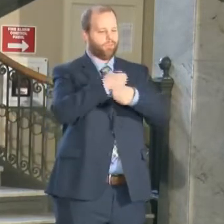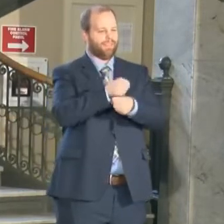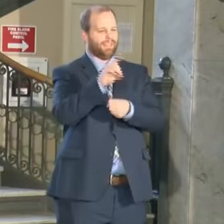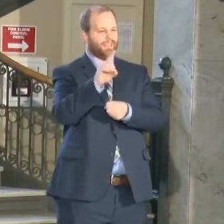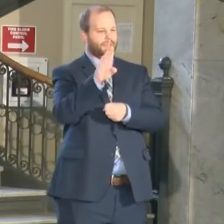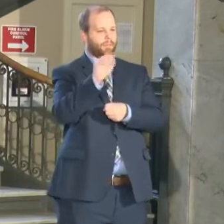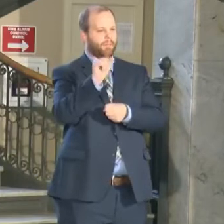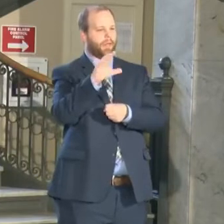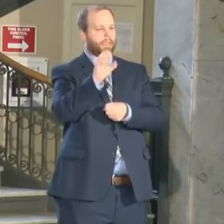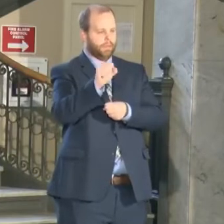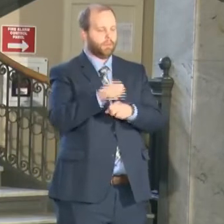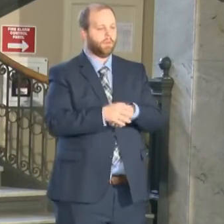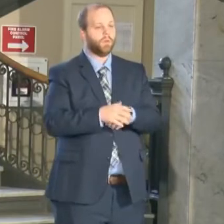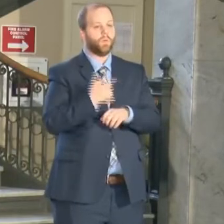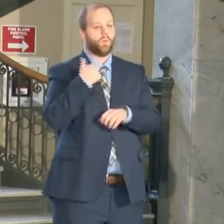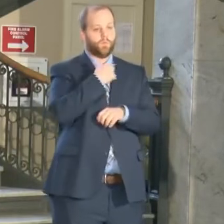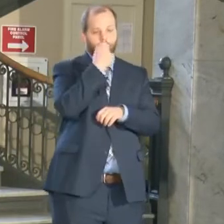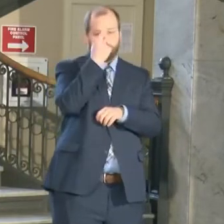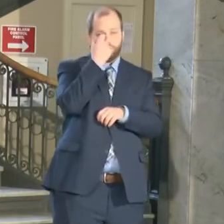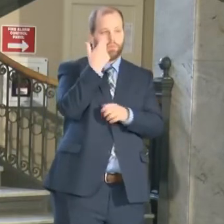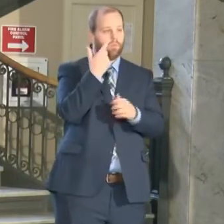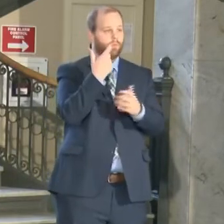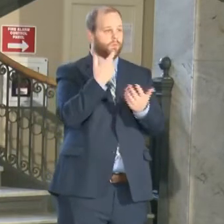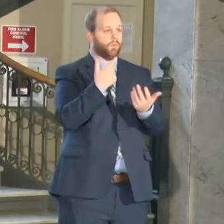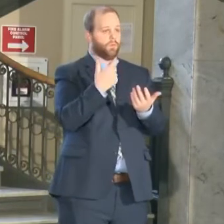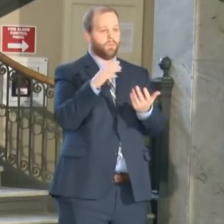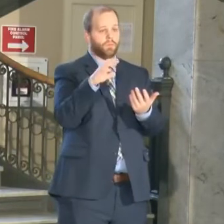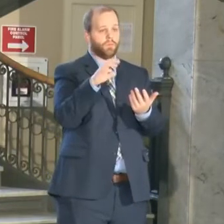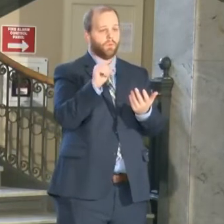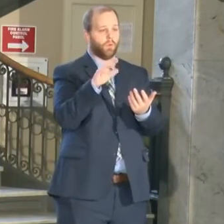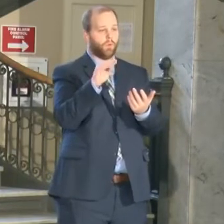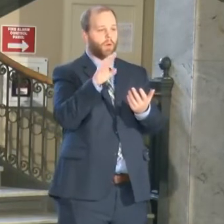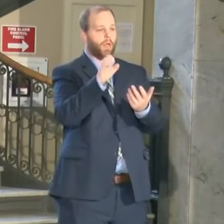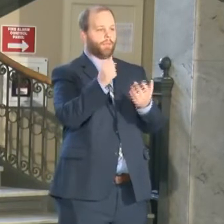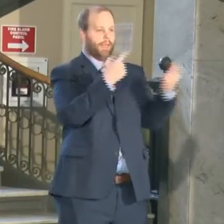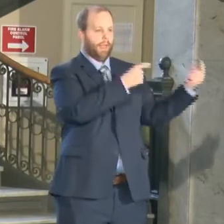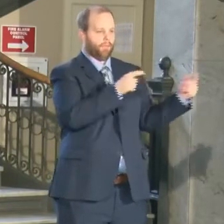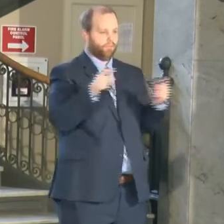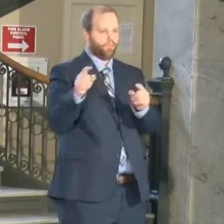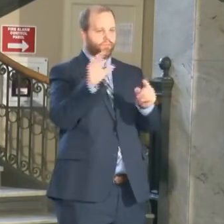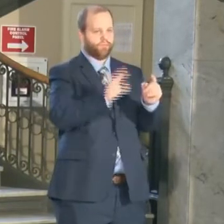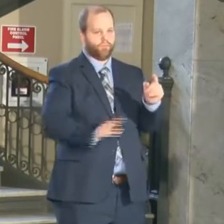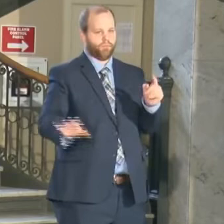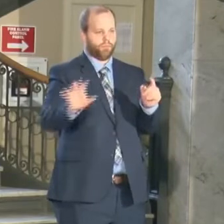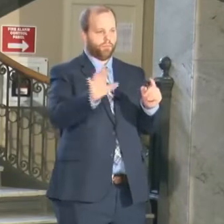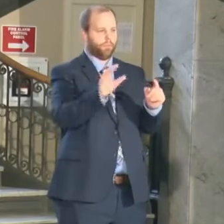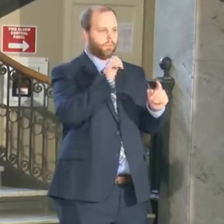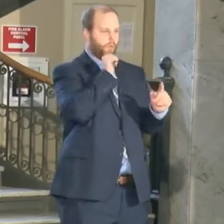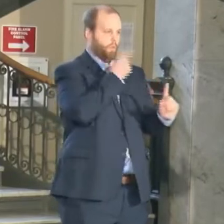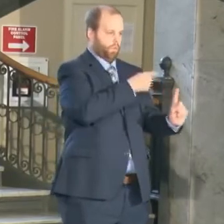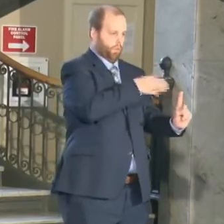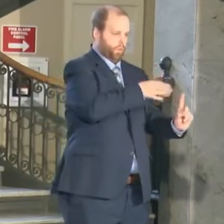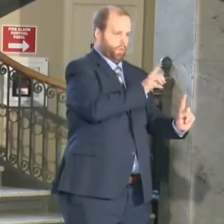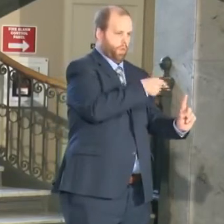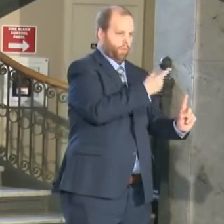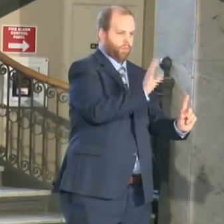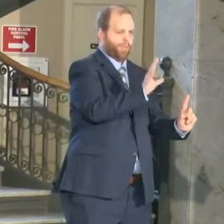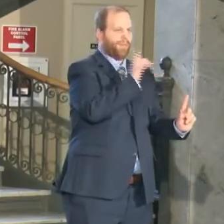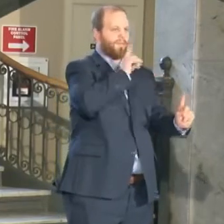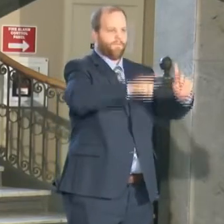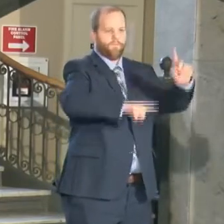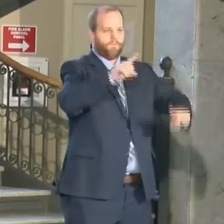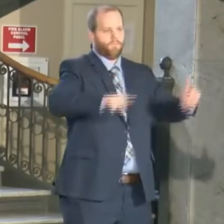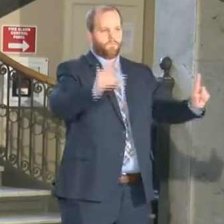We realize that crime, different crimes were happening in different parts of the city. No one crime is happening in one part of the city. It's various